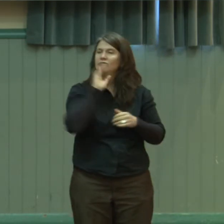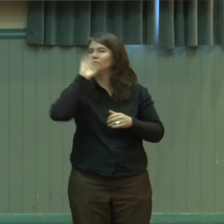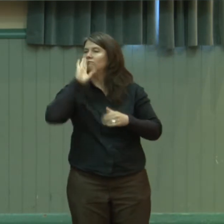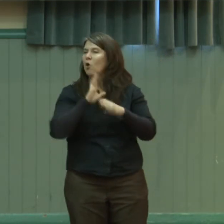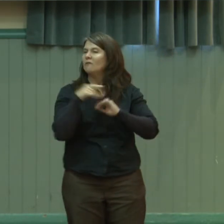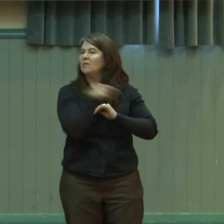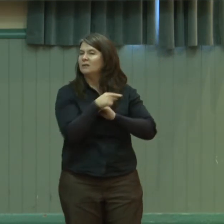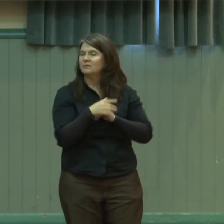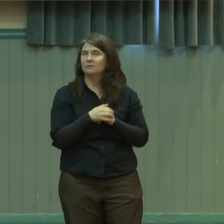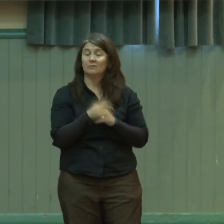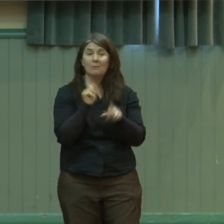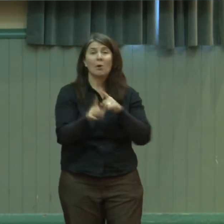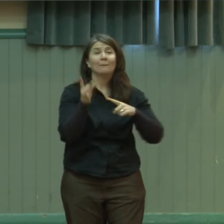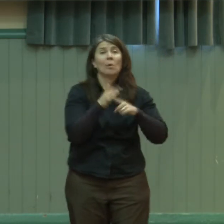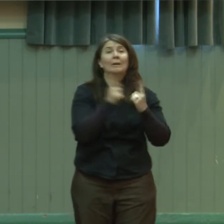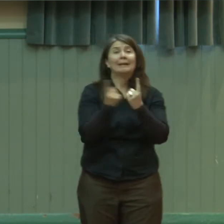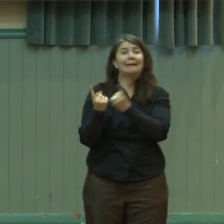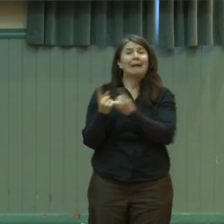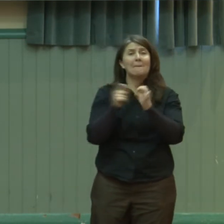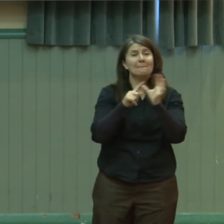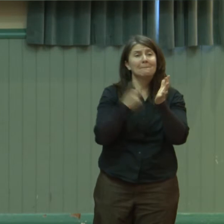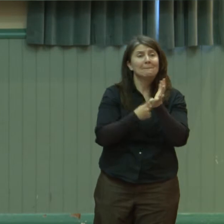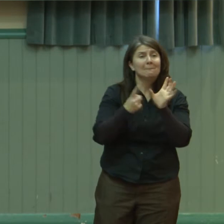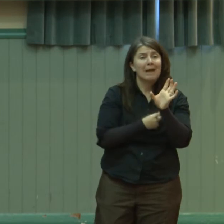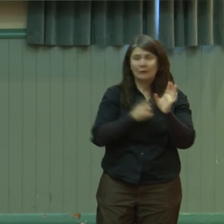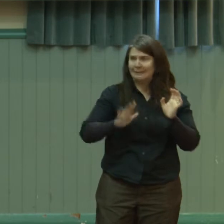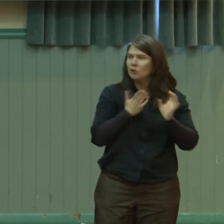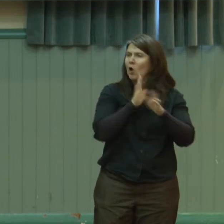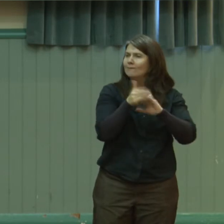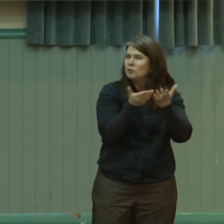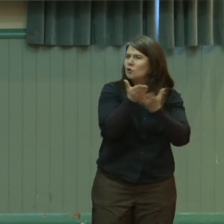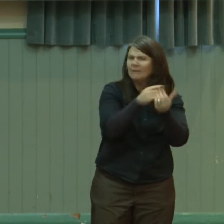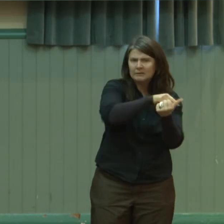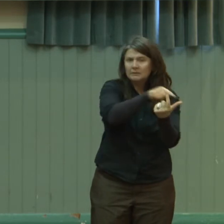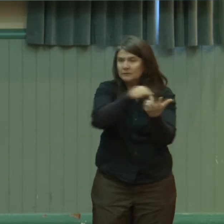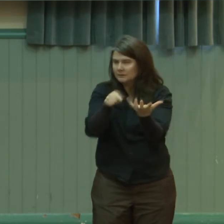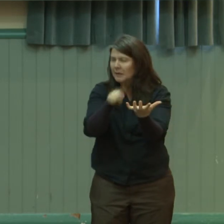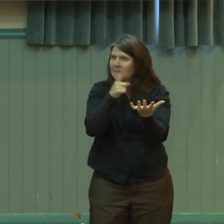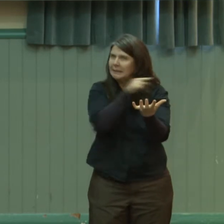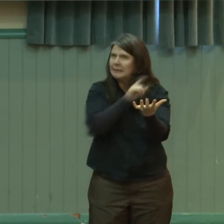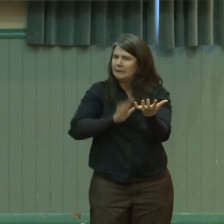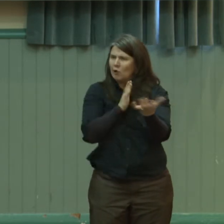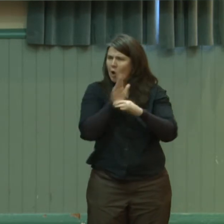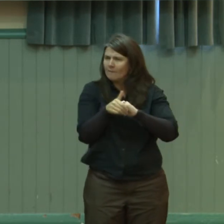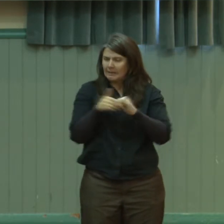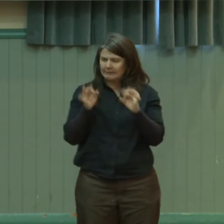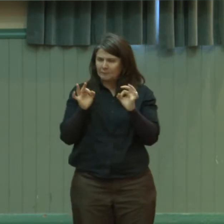Very importantly Barry is also not only just interested in services, but how mental health, specialist mental health services fits within the context of Child